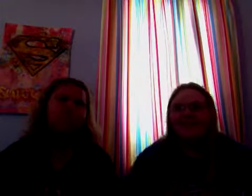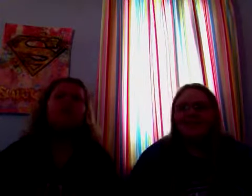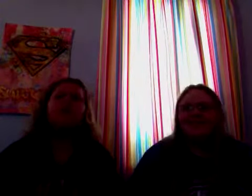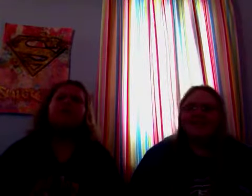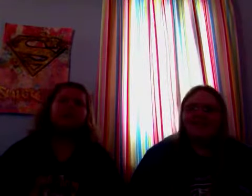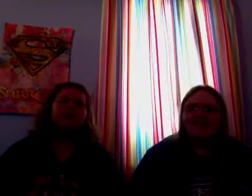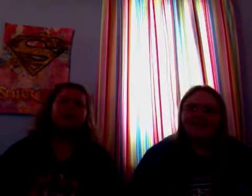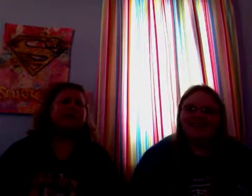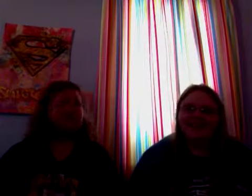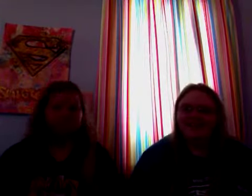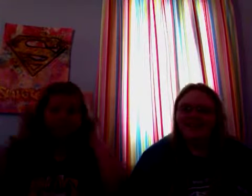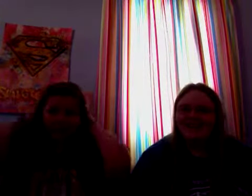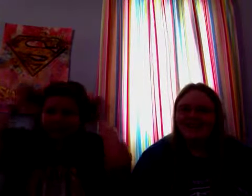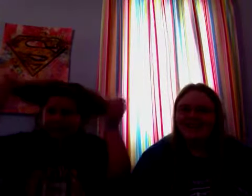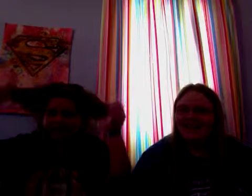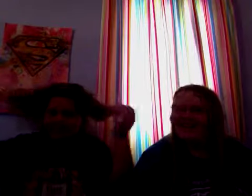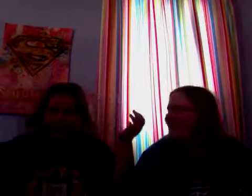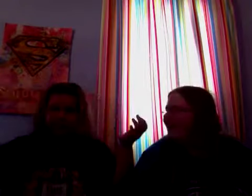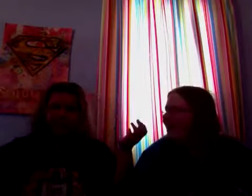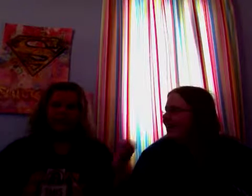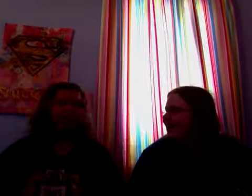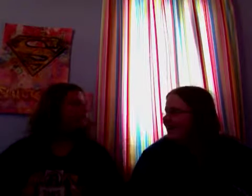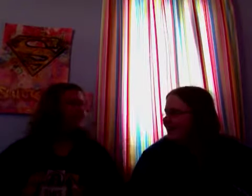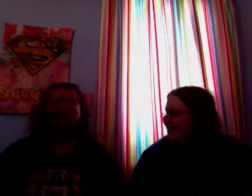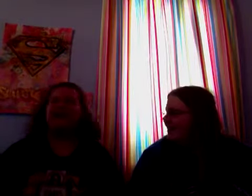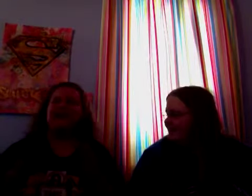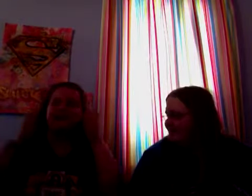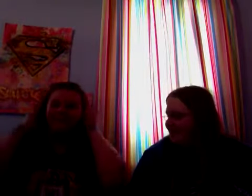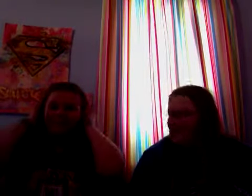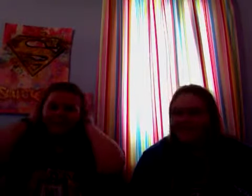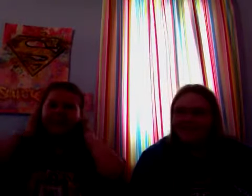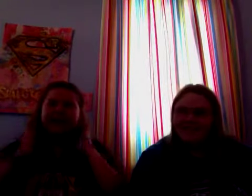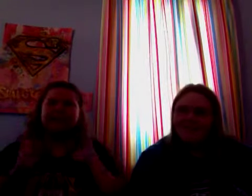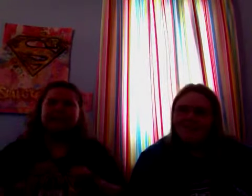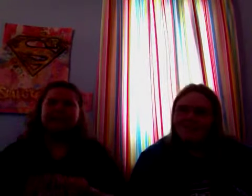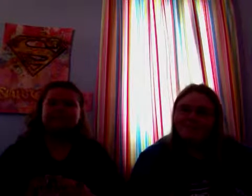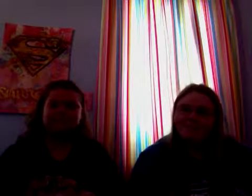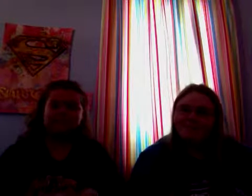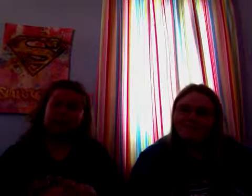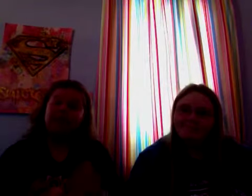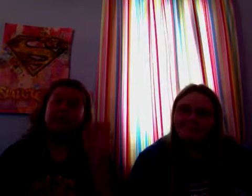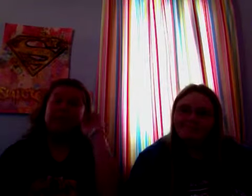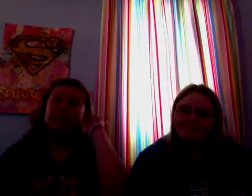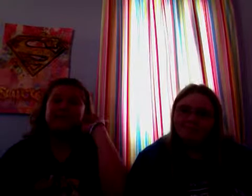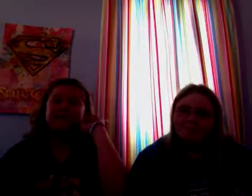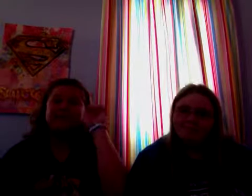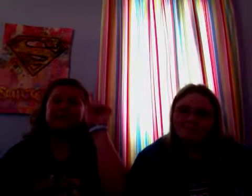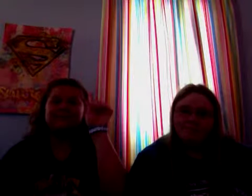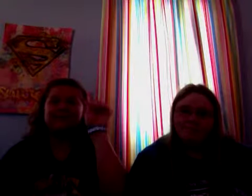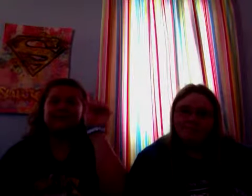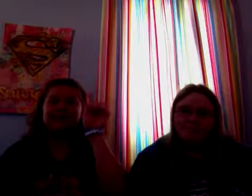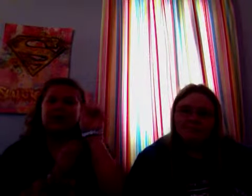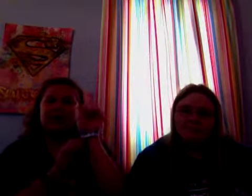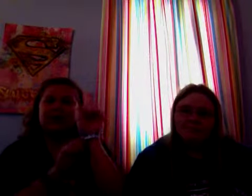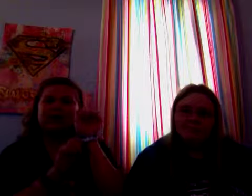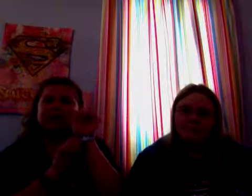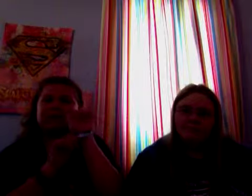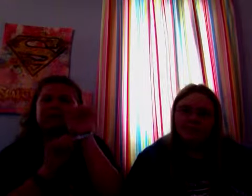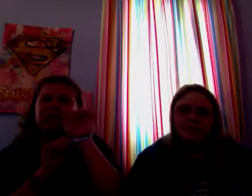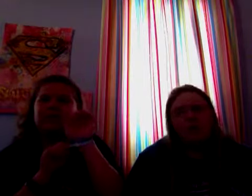but anyways yeah so this is this is us now with my hair and I hurt boobies always support the